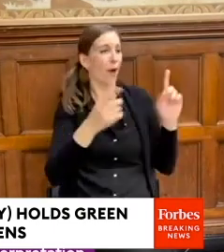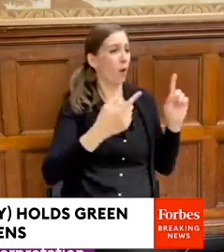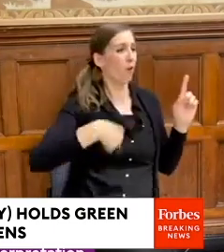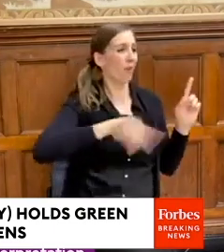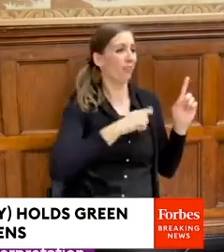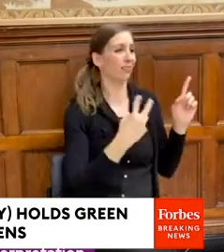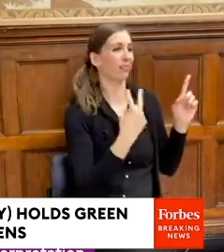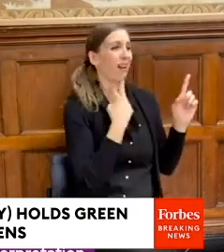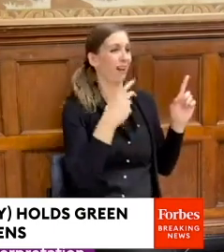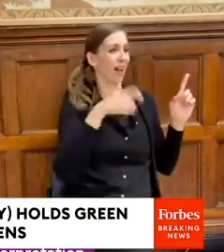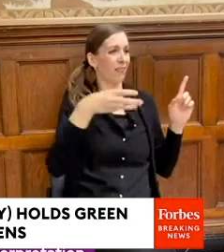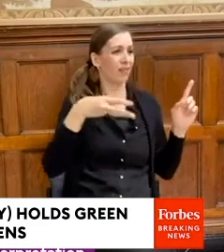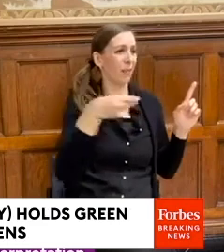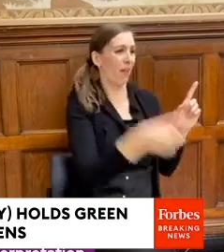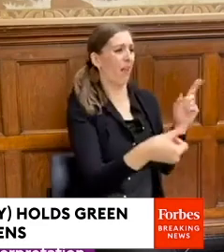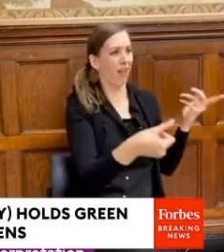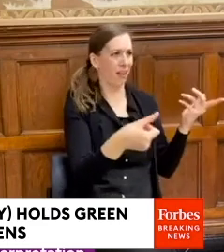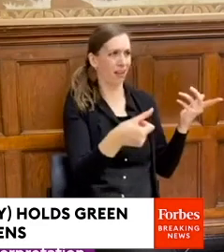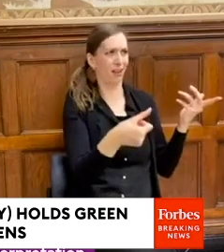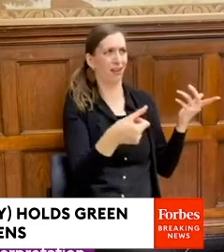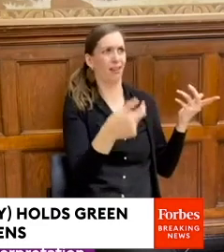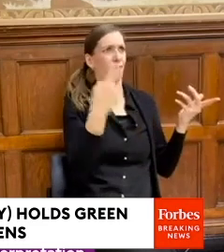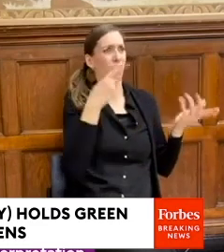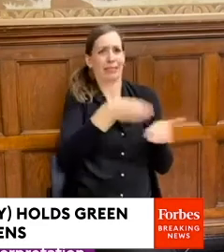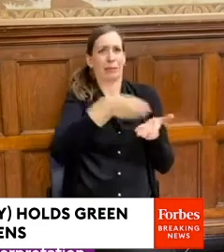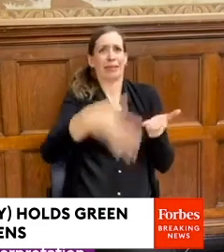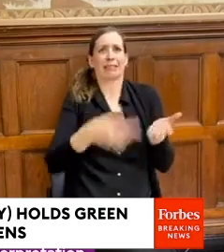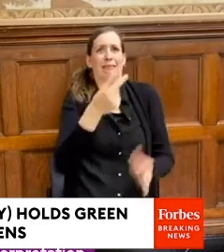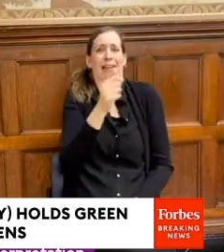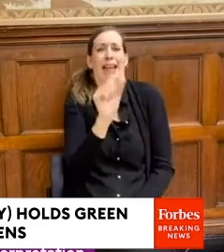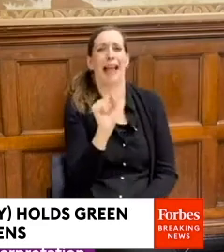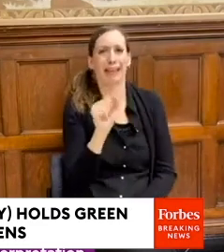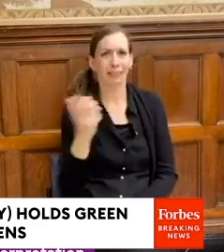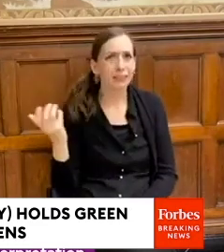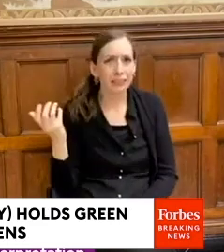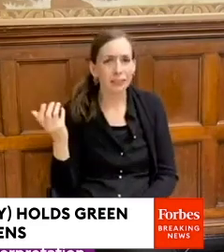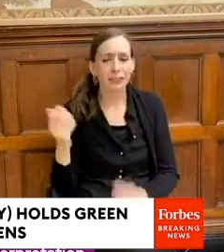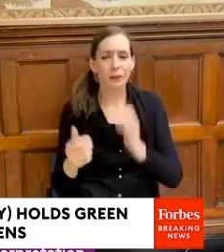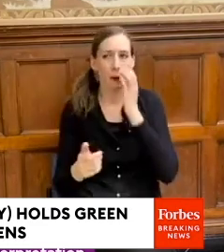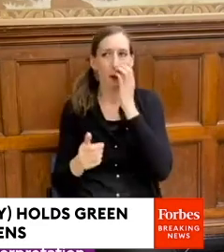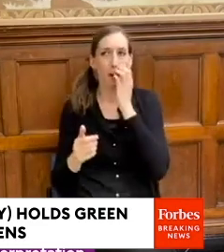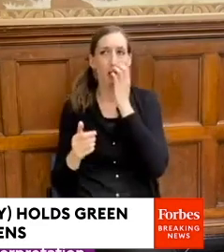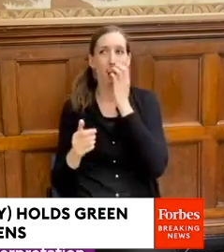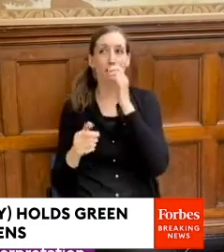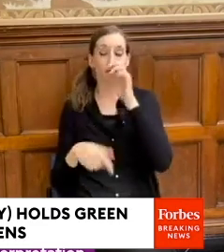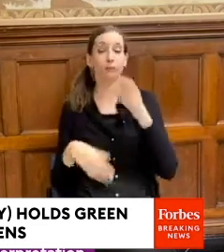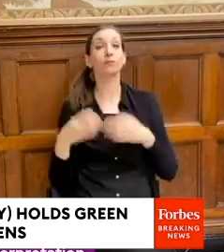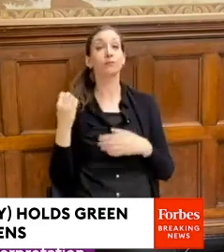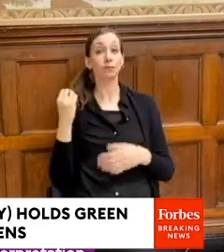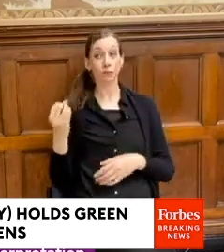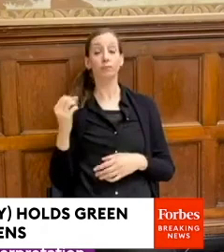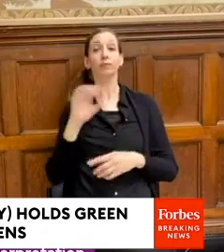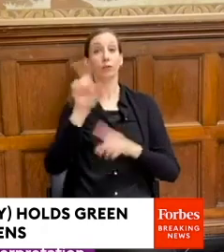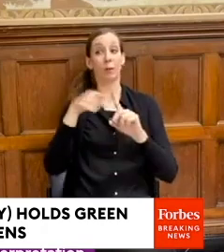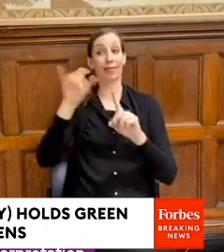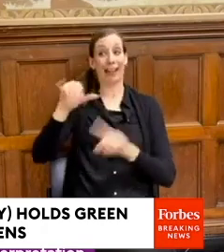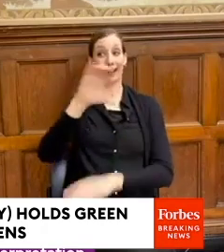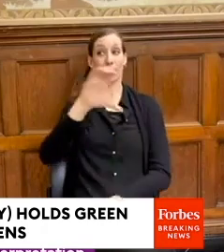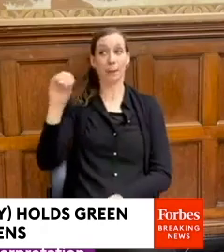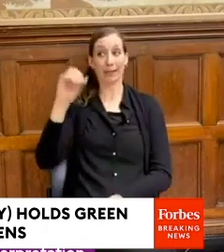not going to allow that to happen. So when NRG announced that they were going to roll out a peaker plant, we said,